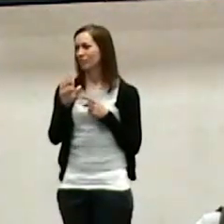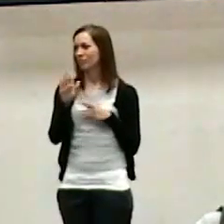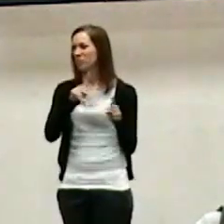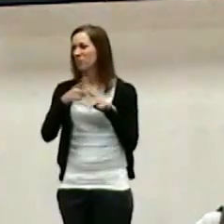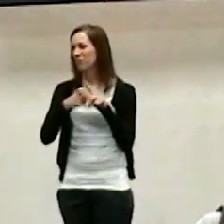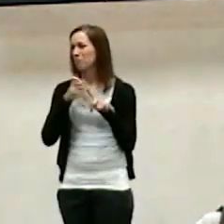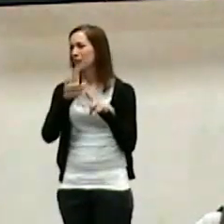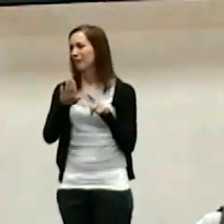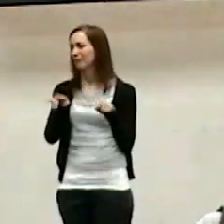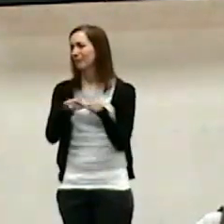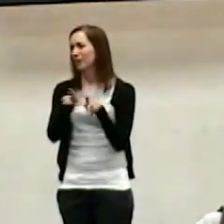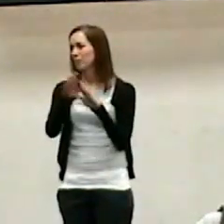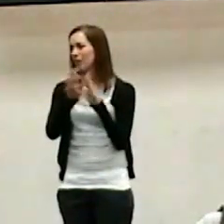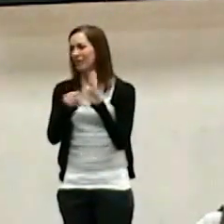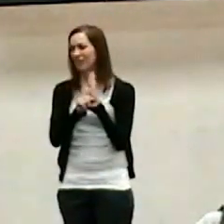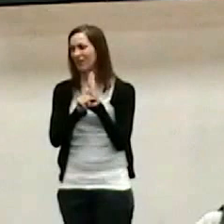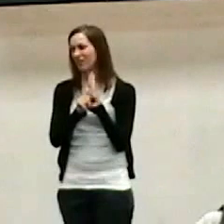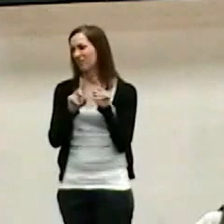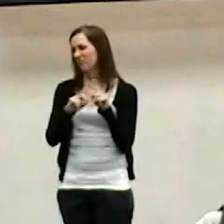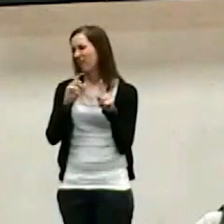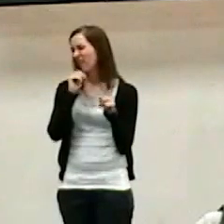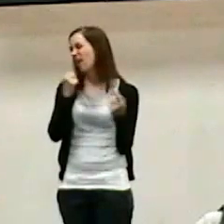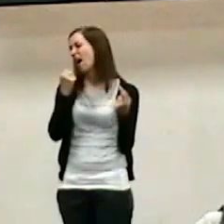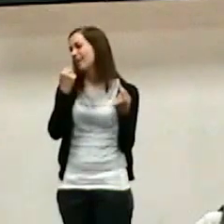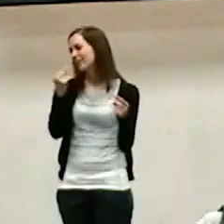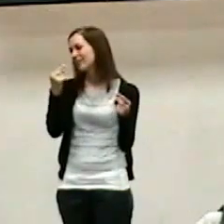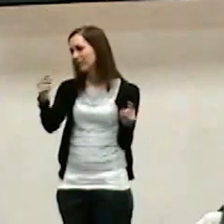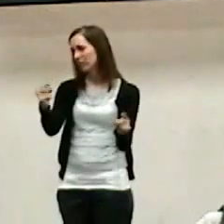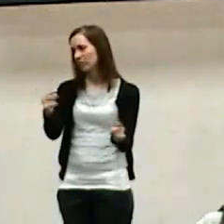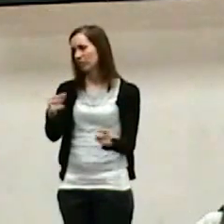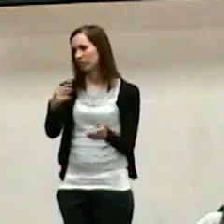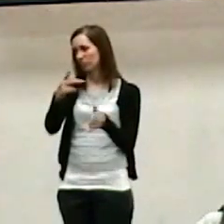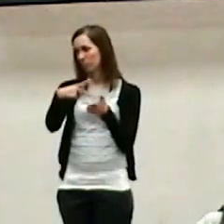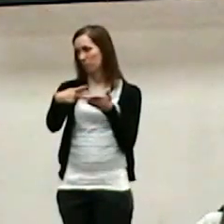And it didn't go well. Paul moves on.